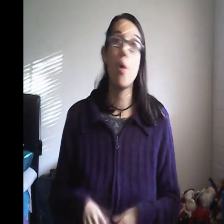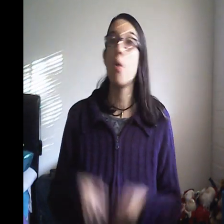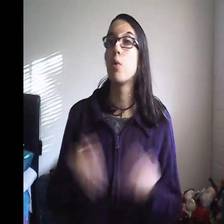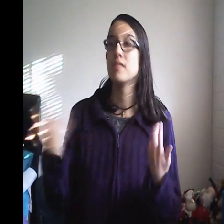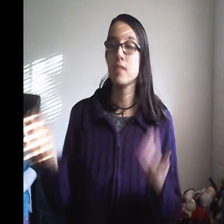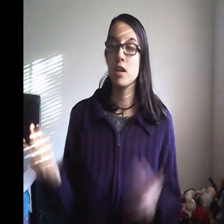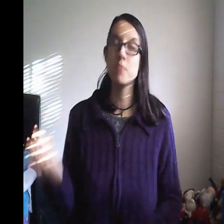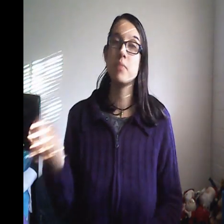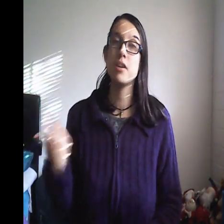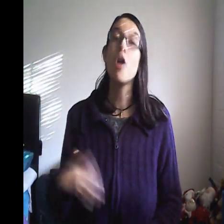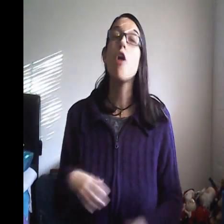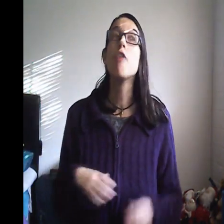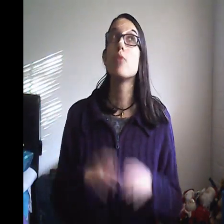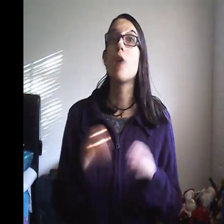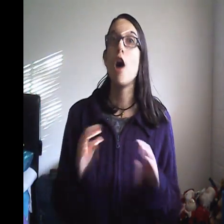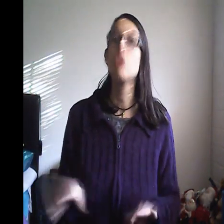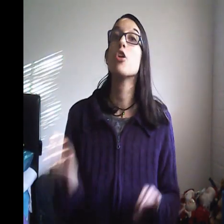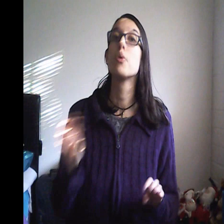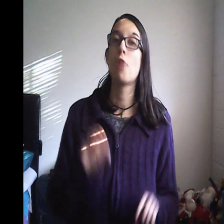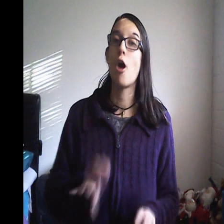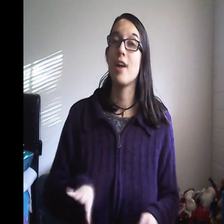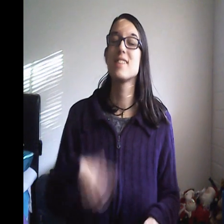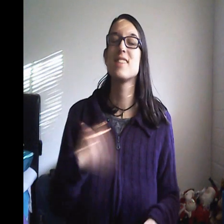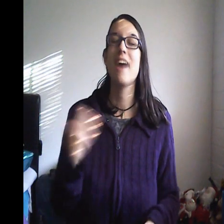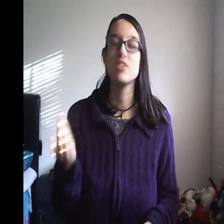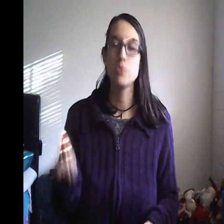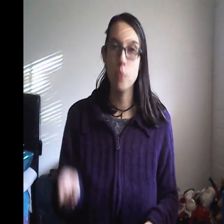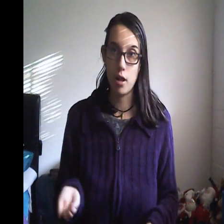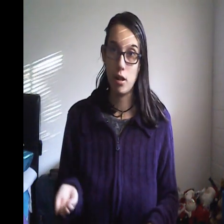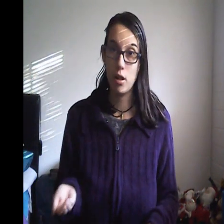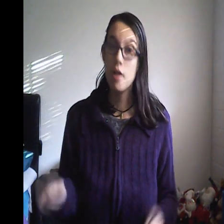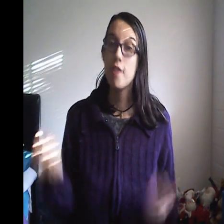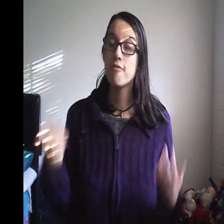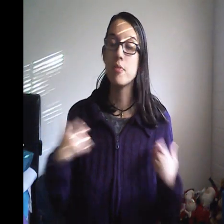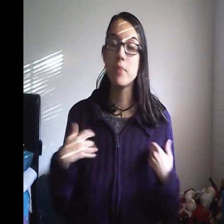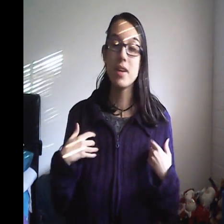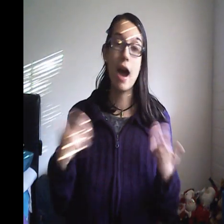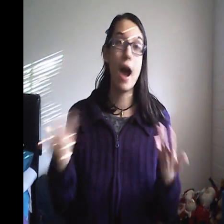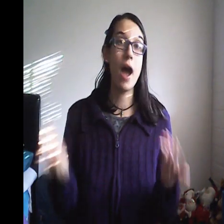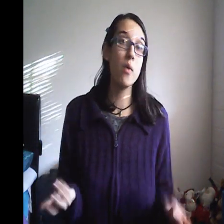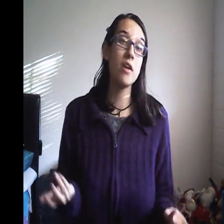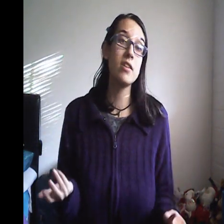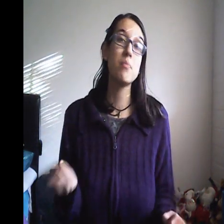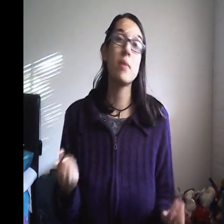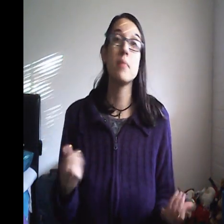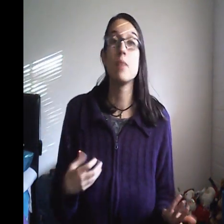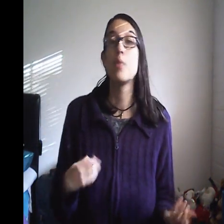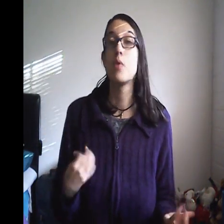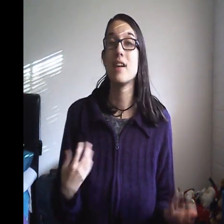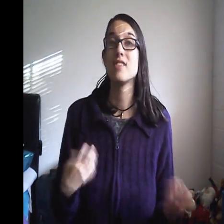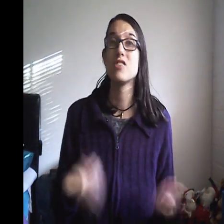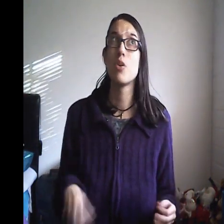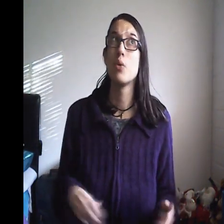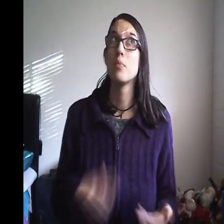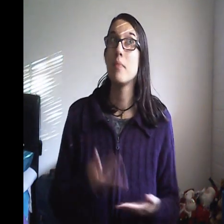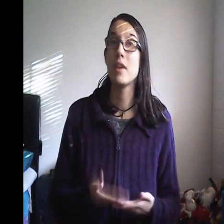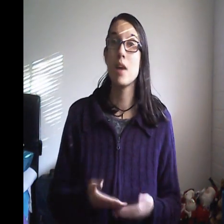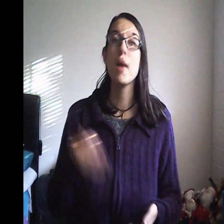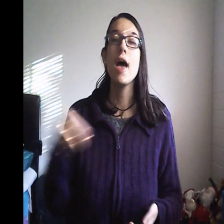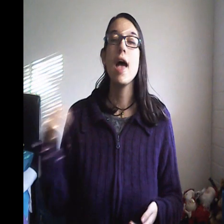is it going to be for other products as well? For me, I want my makeup organizer to hold my makeup and